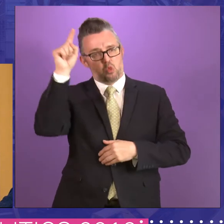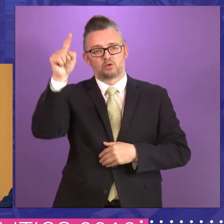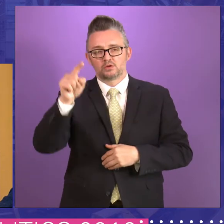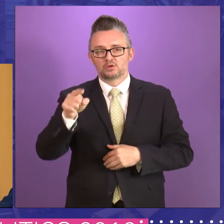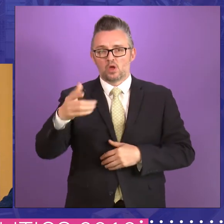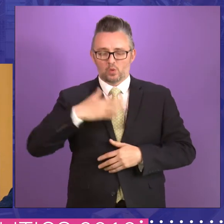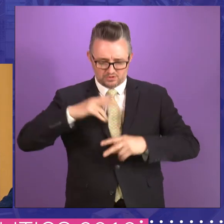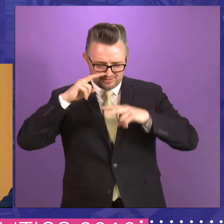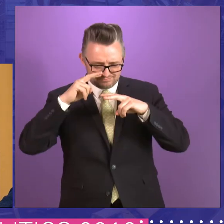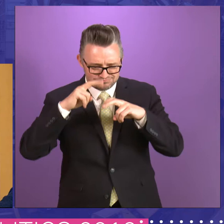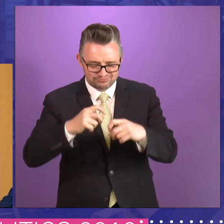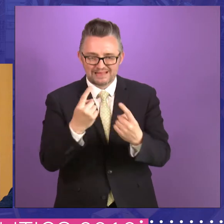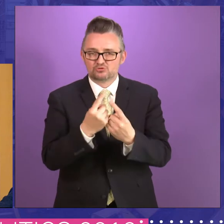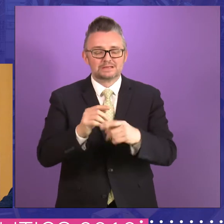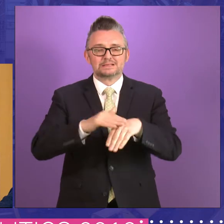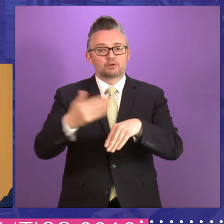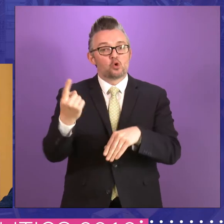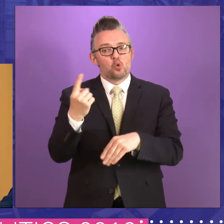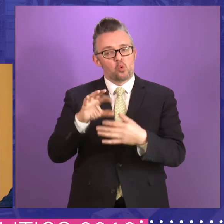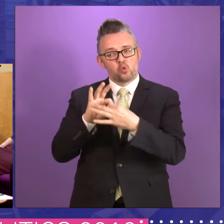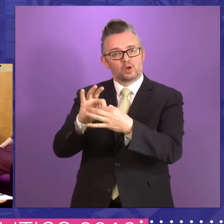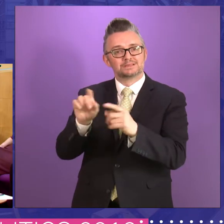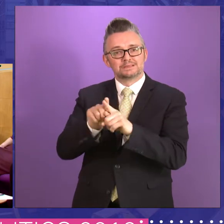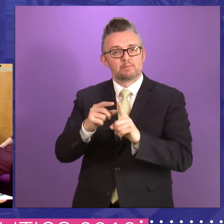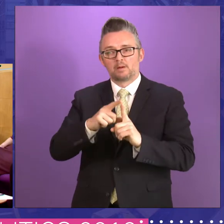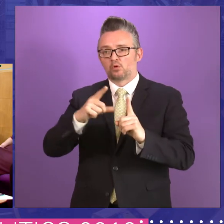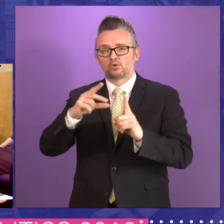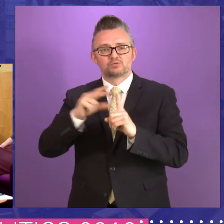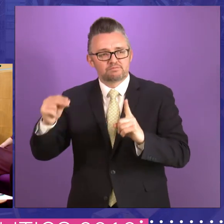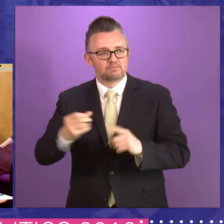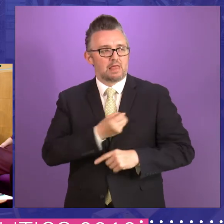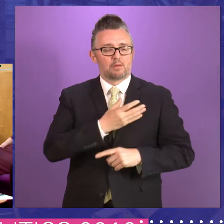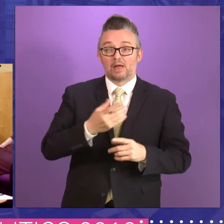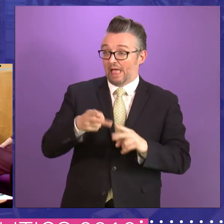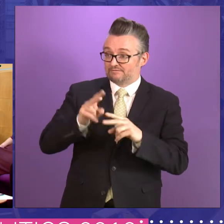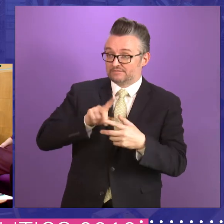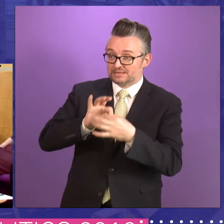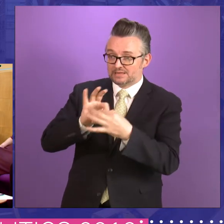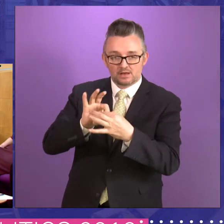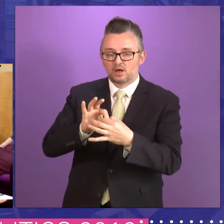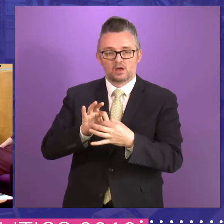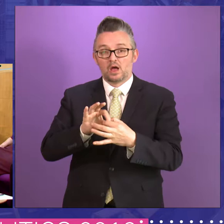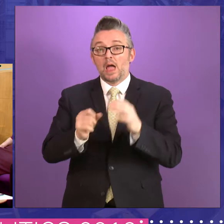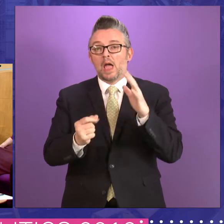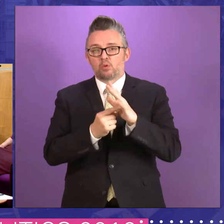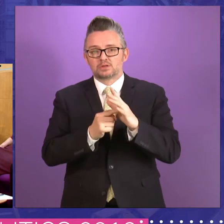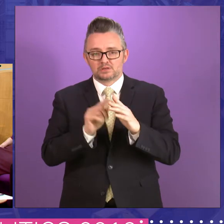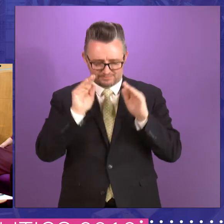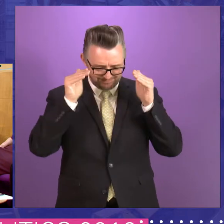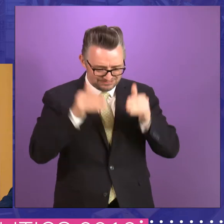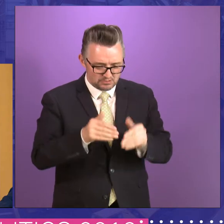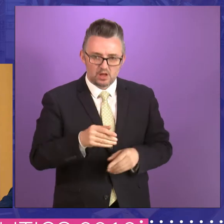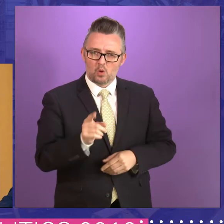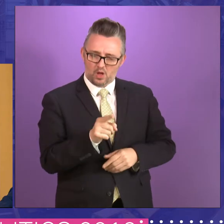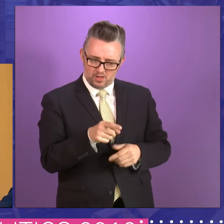to look at the issue, regardless of party allegiance or adherence, and try and actually get to the heart of what is working